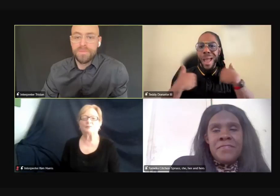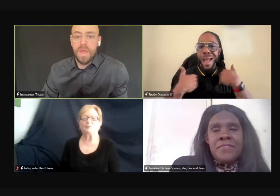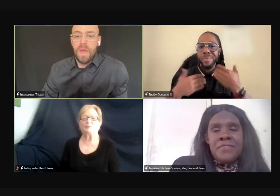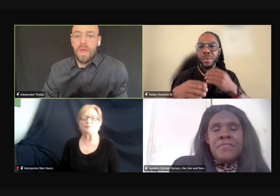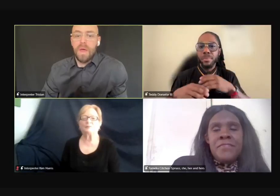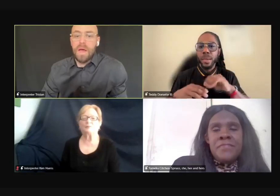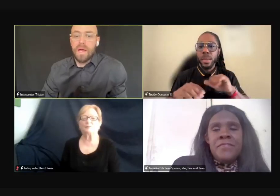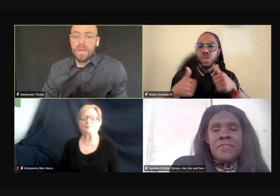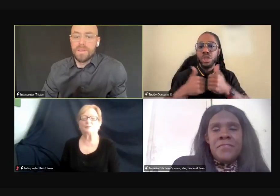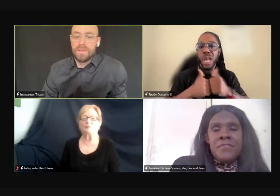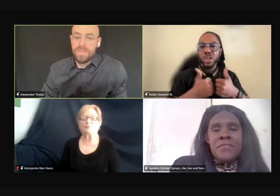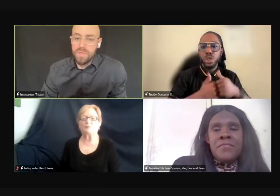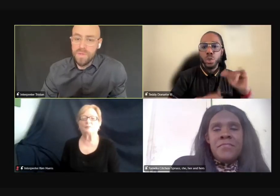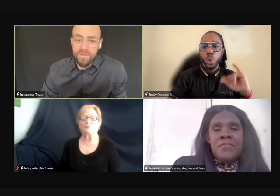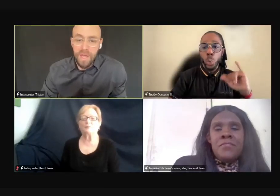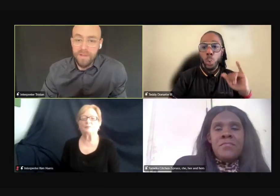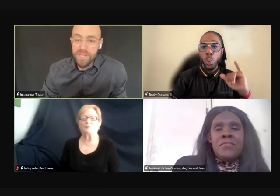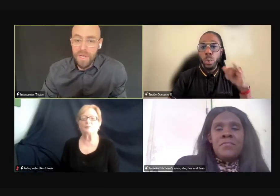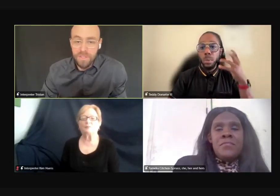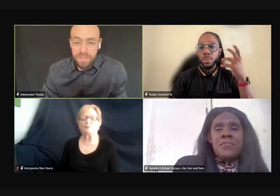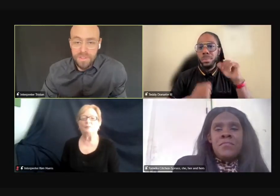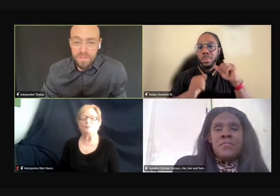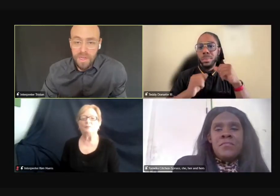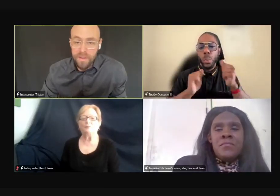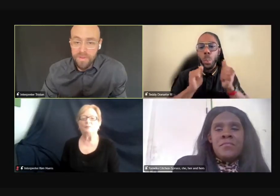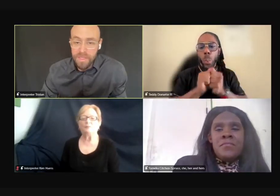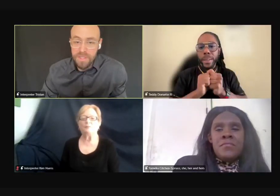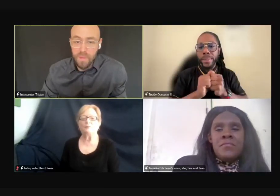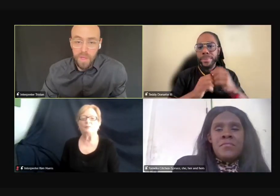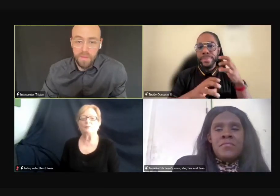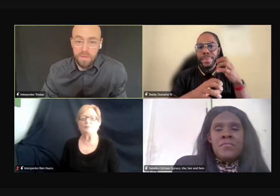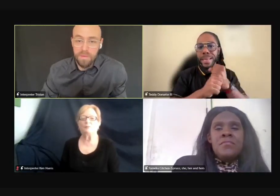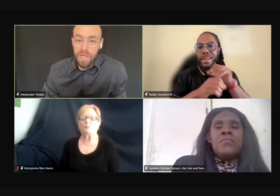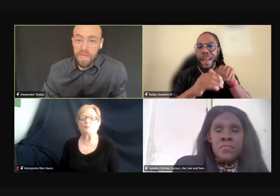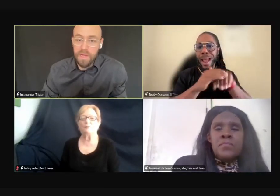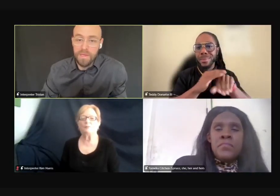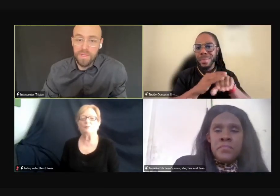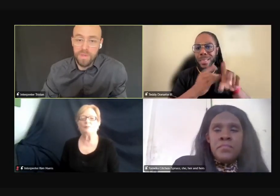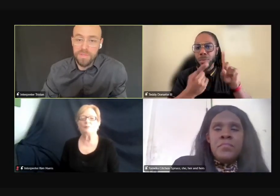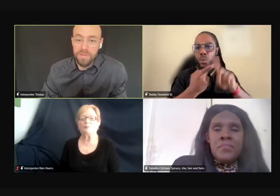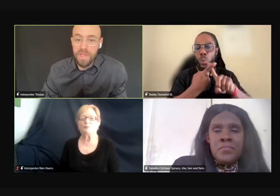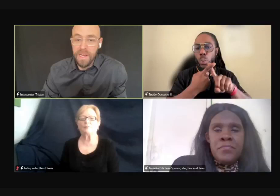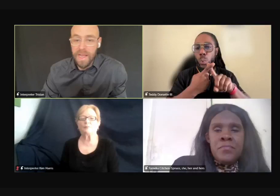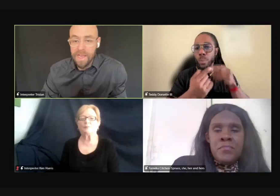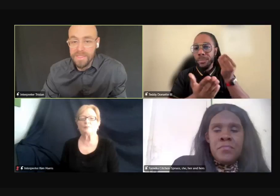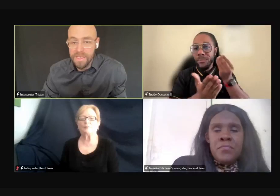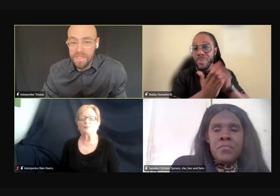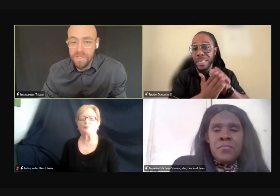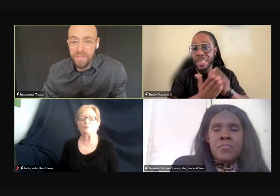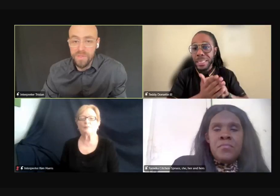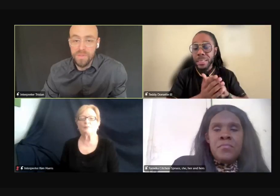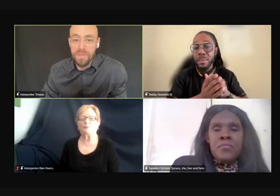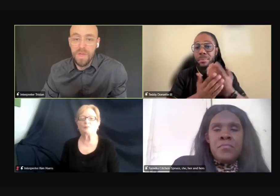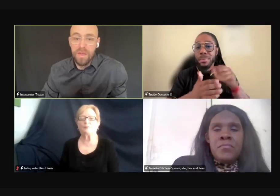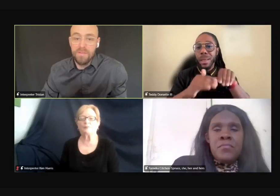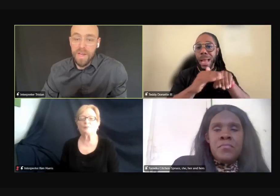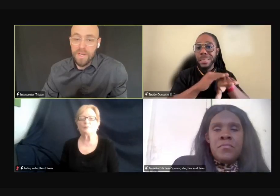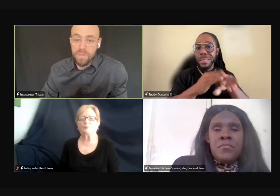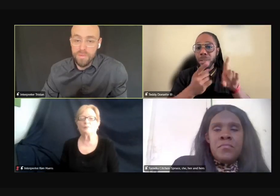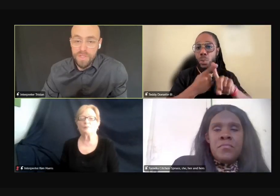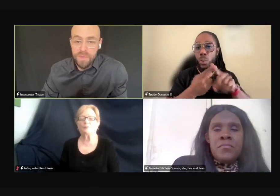owner, uh, I do have a lot of challenges that I face as well in terms of getting access to